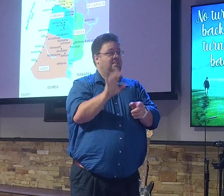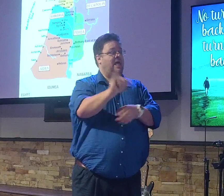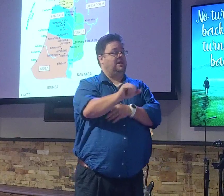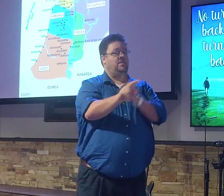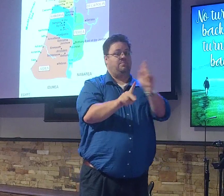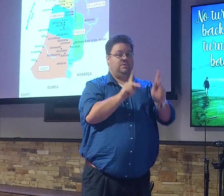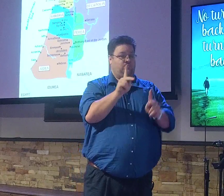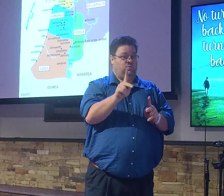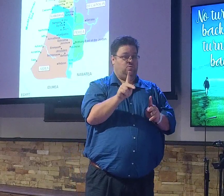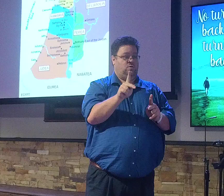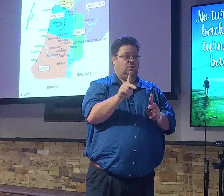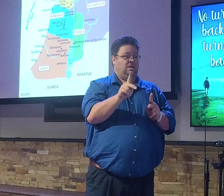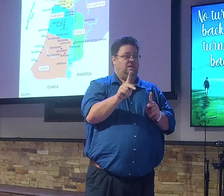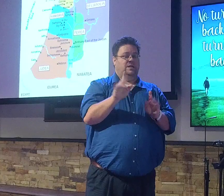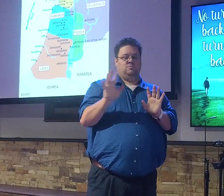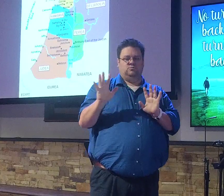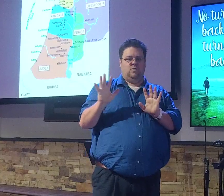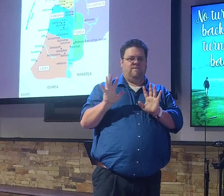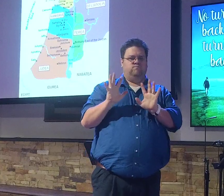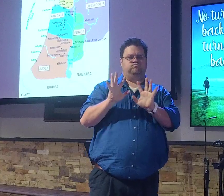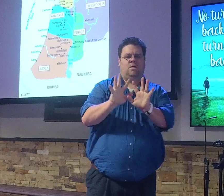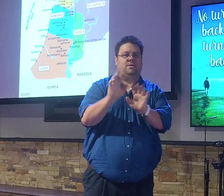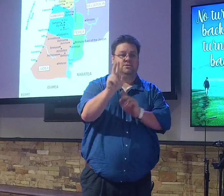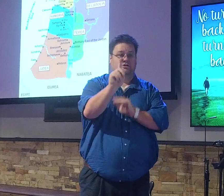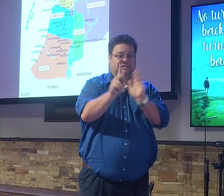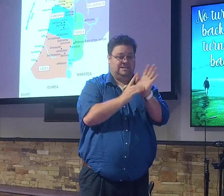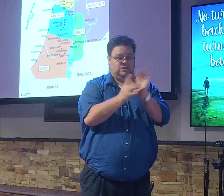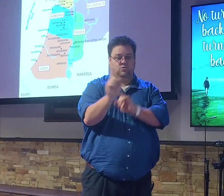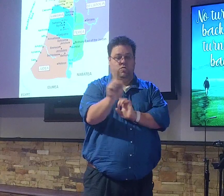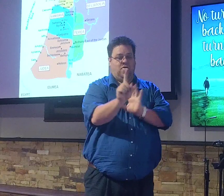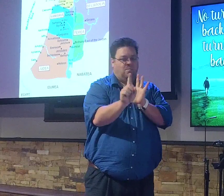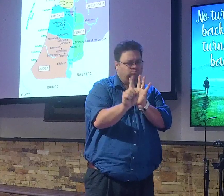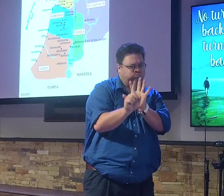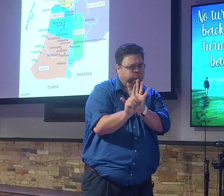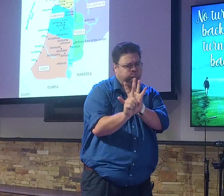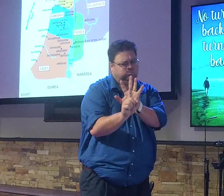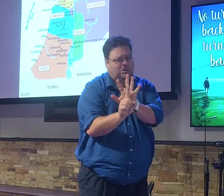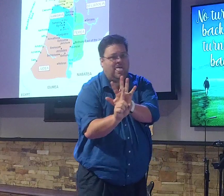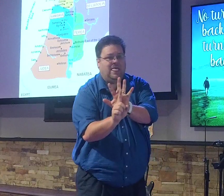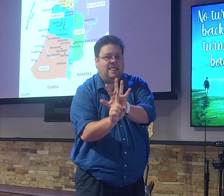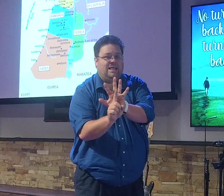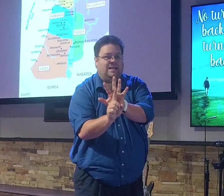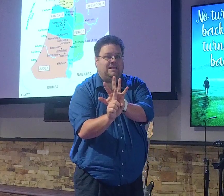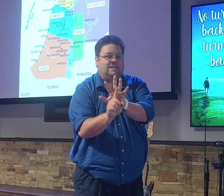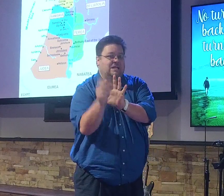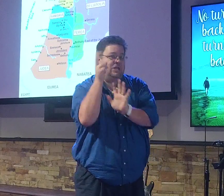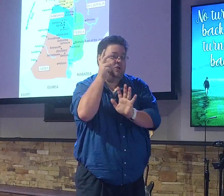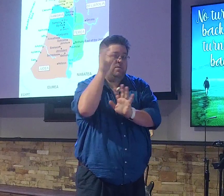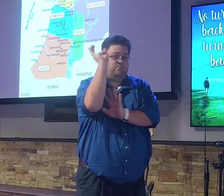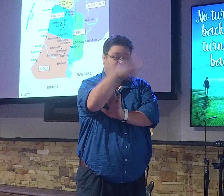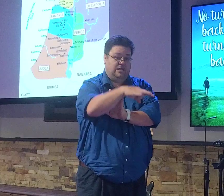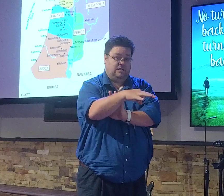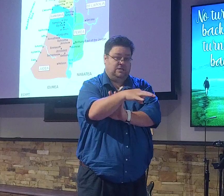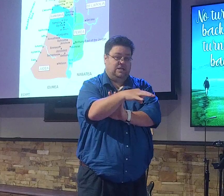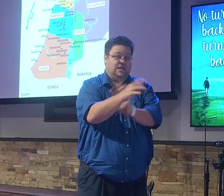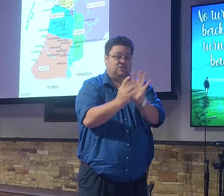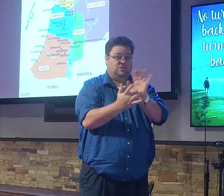pressed upon Jesus to hear the word of God, that he stood by the lake of Gennesaret. That's the Sea of Galilee. And he saw two